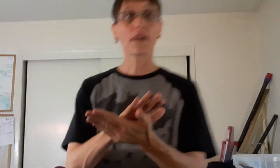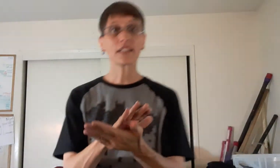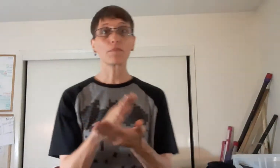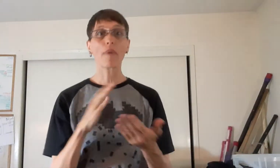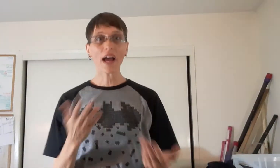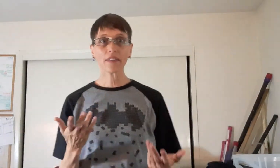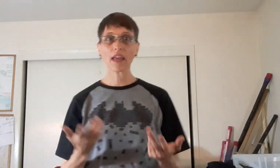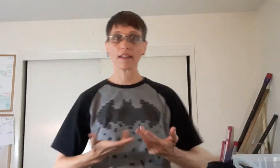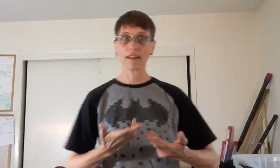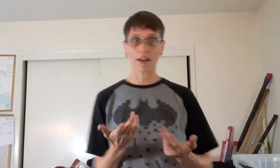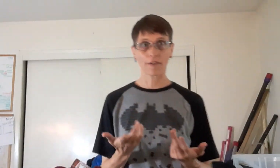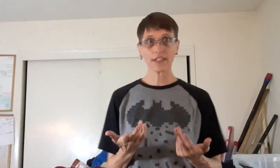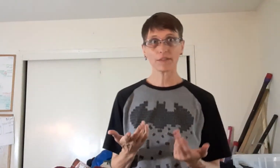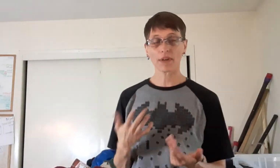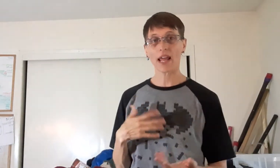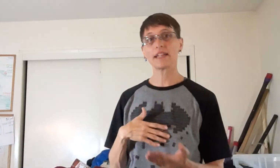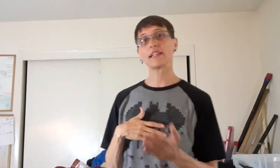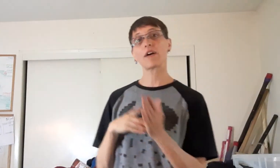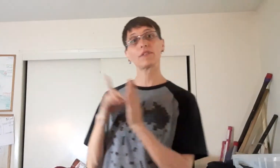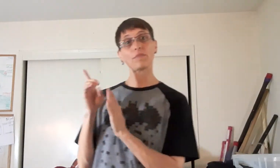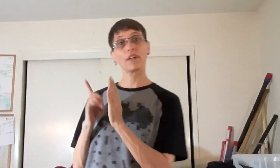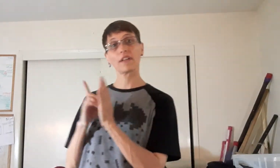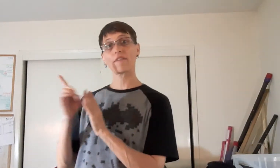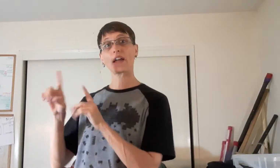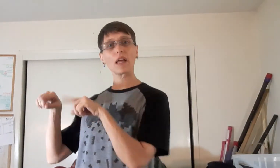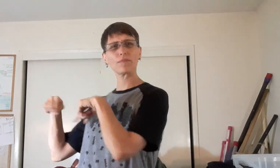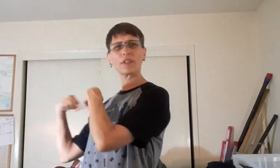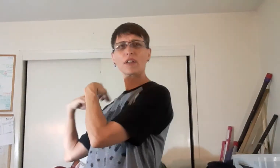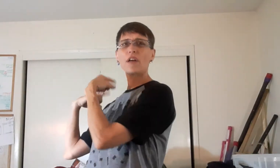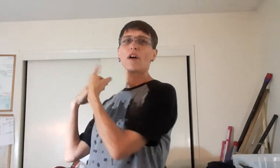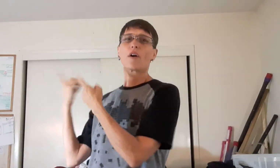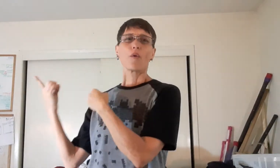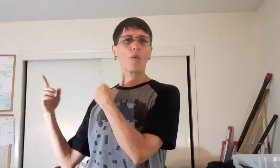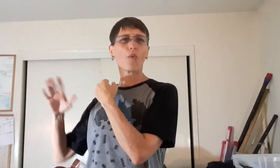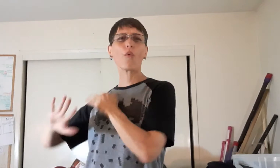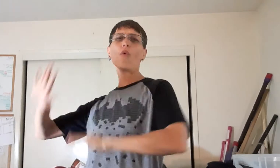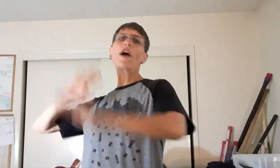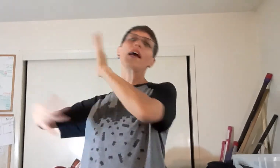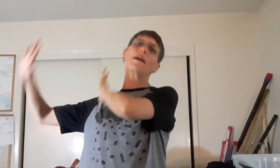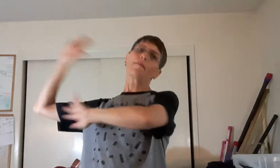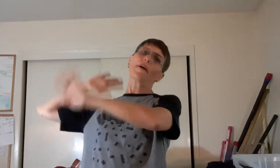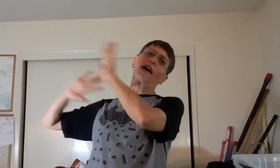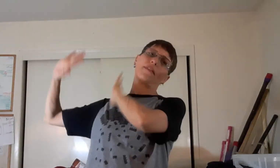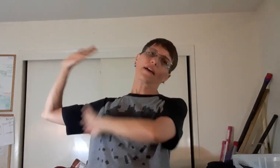Because back in the 1800s, when ASL was being developed, way back then,